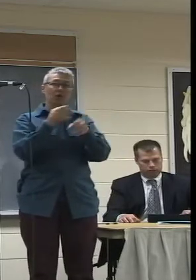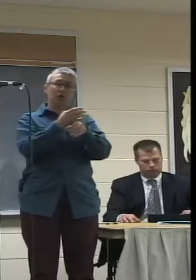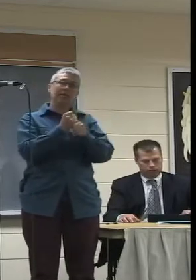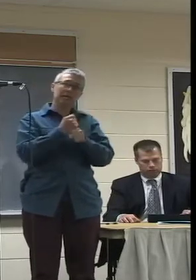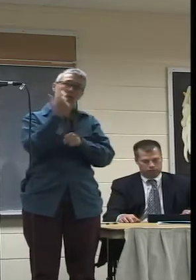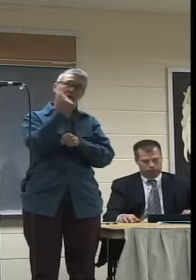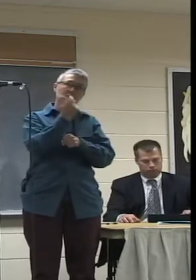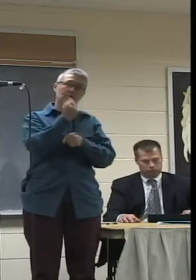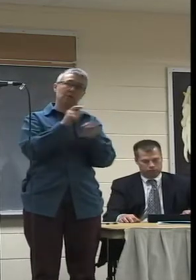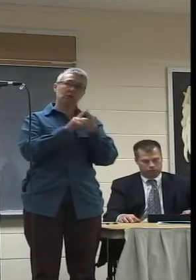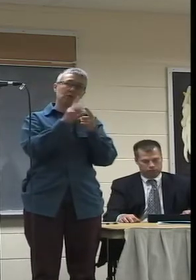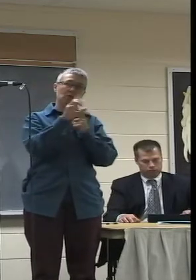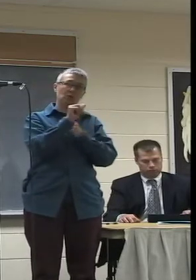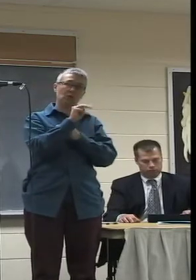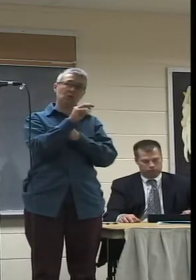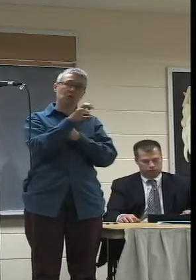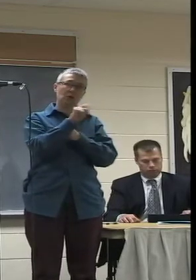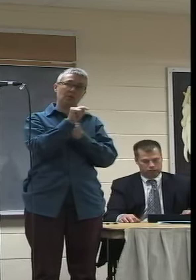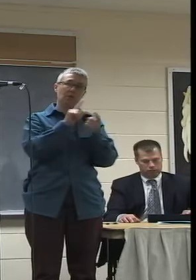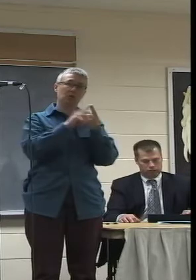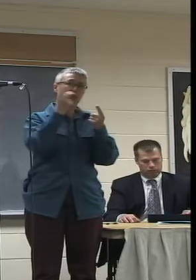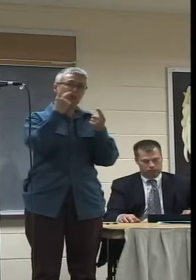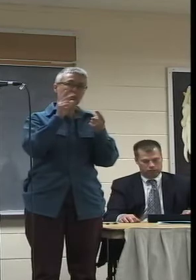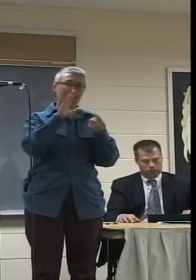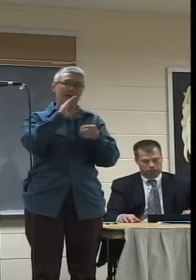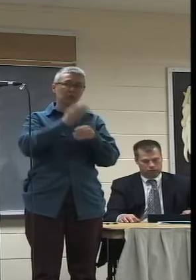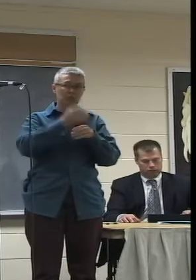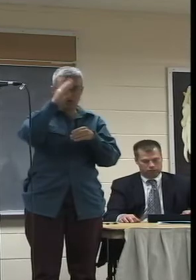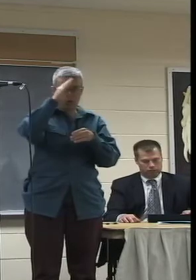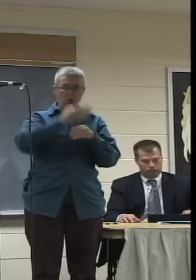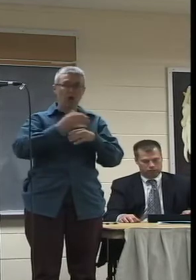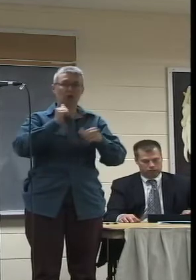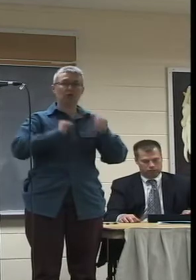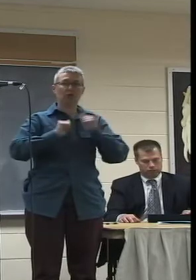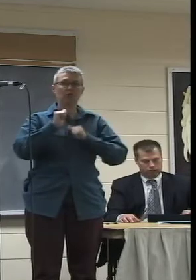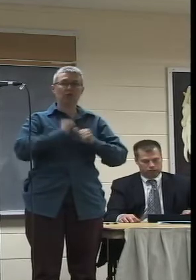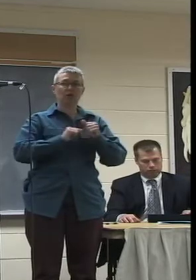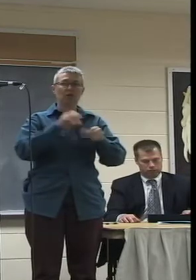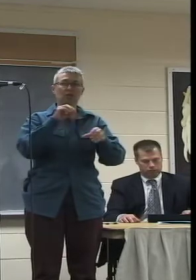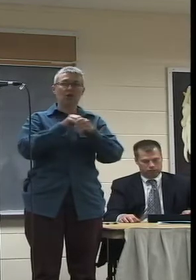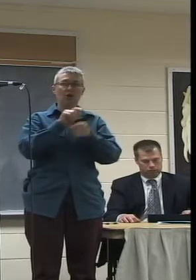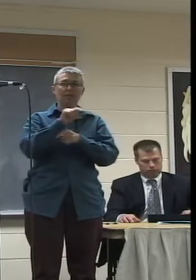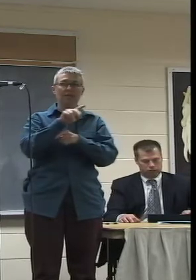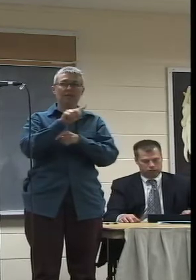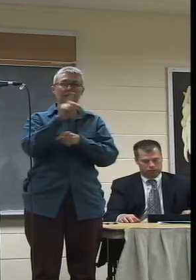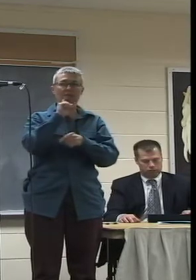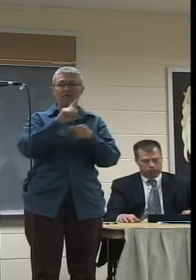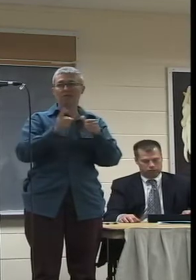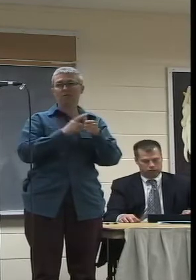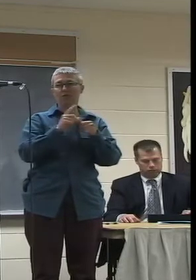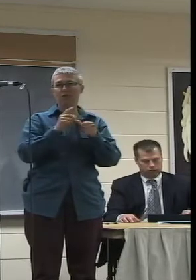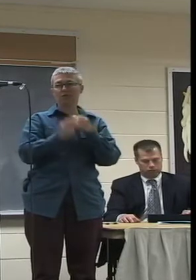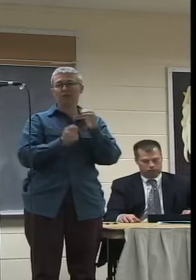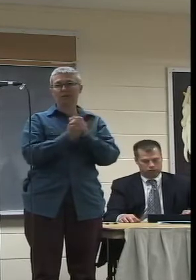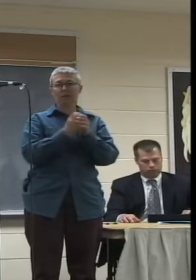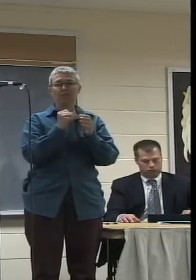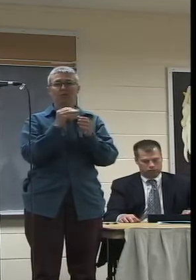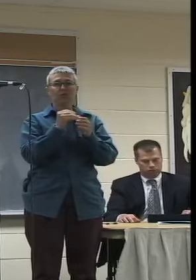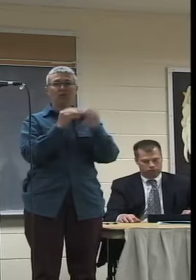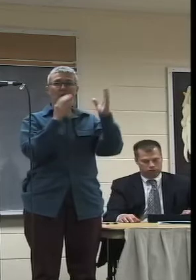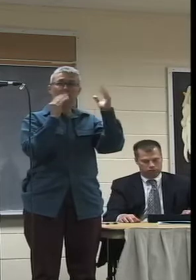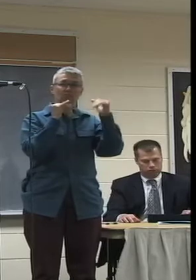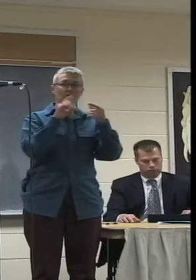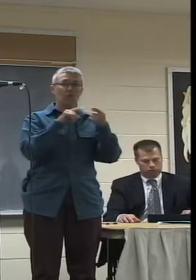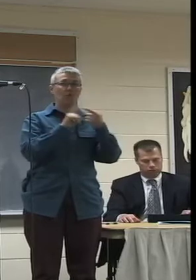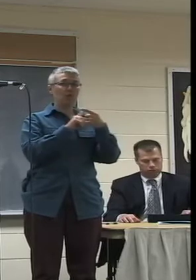be able to see their son or daughter's performance or production on TV for the first time. So I ask that if hopefully when